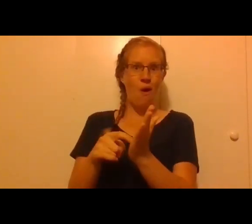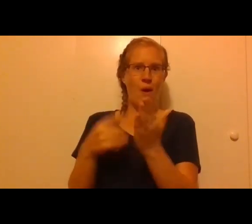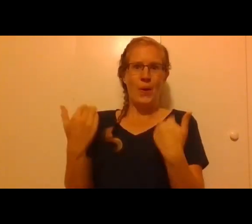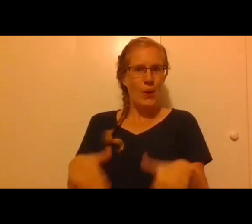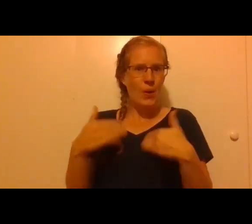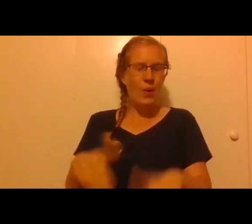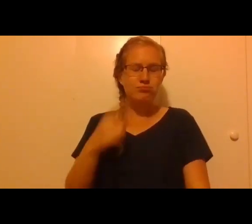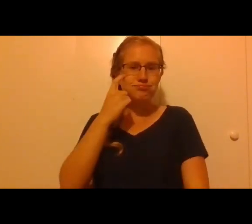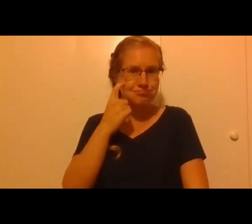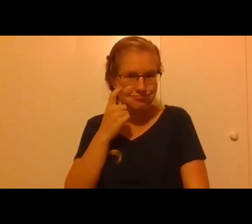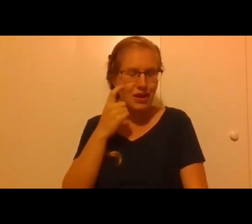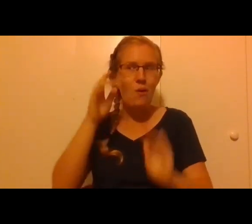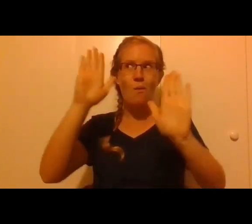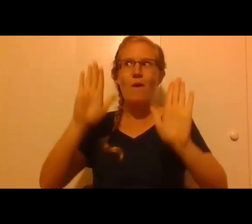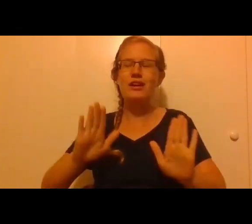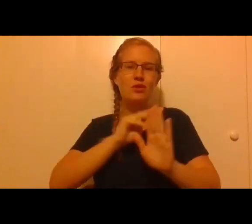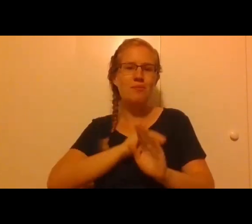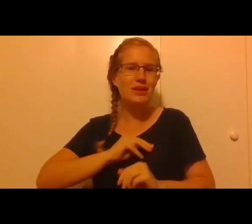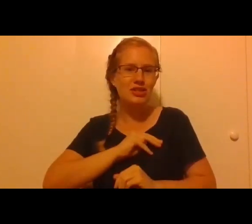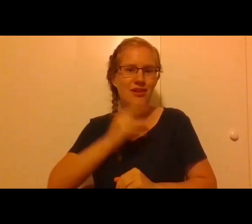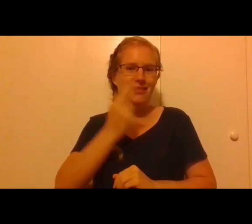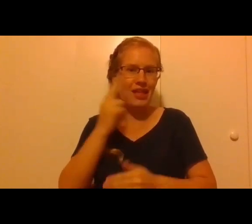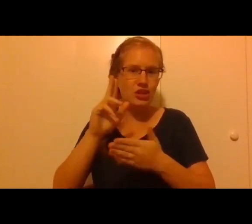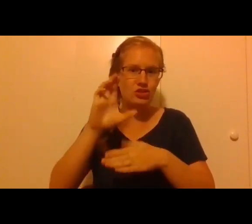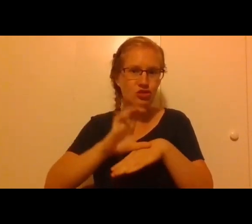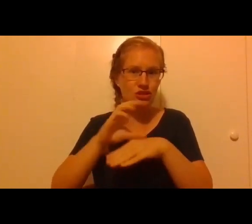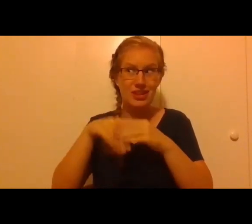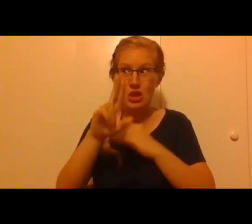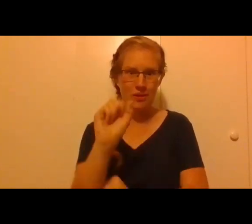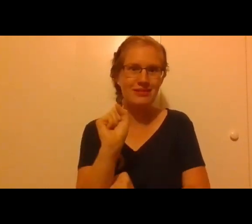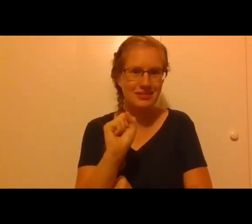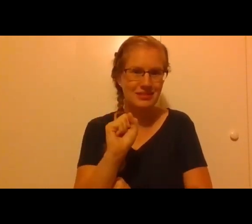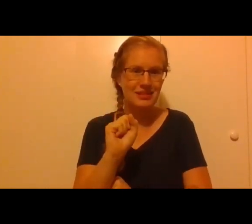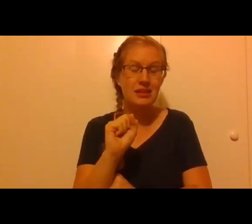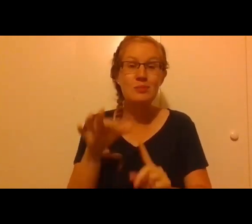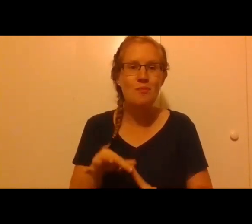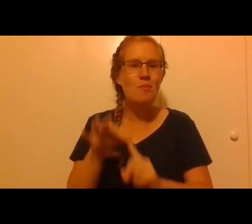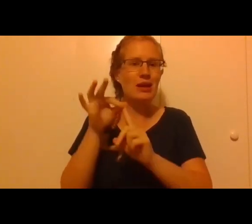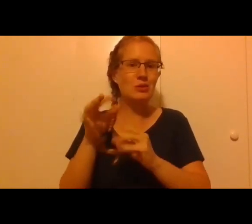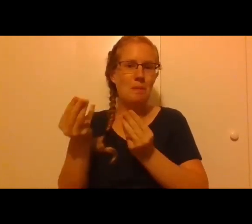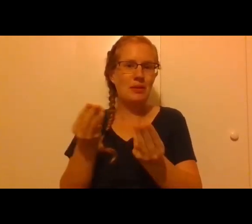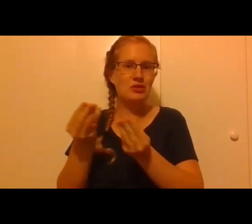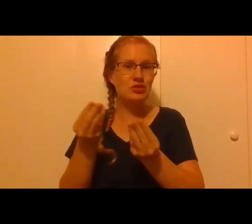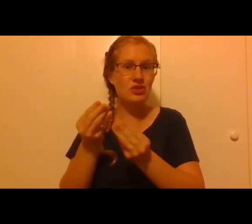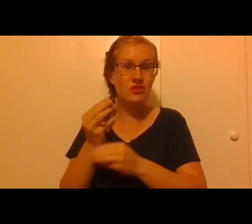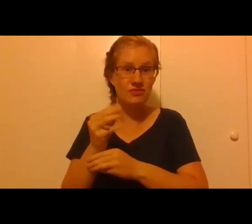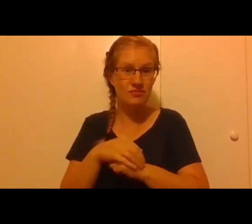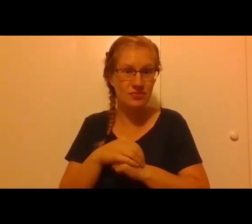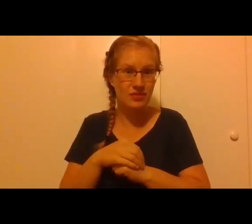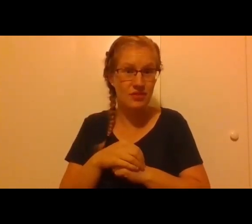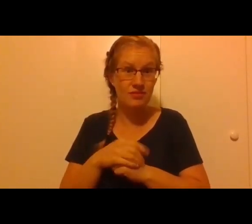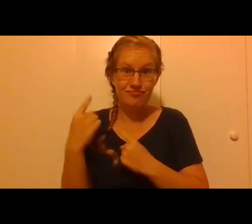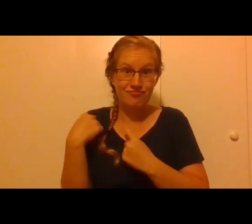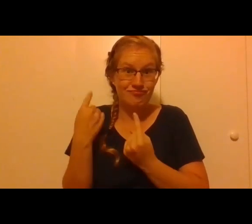this wonderful mission of the Catholic Church of the United States and this special ministry 40 years in that